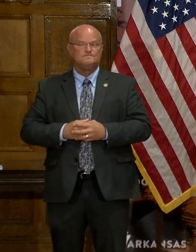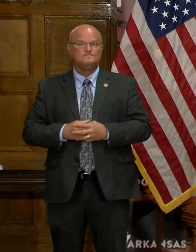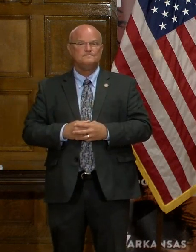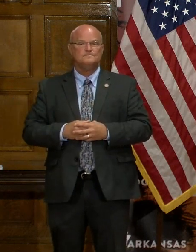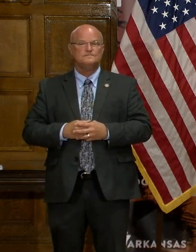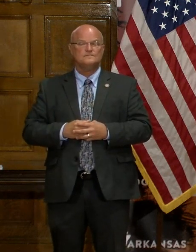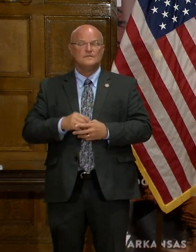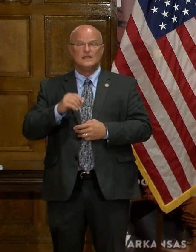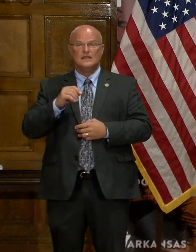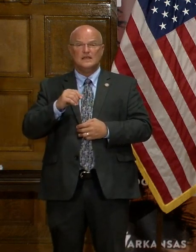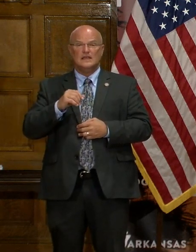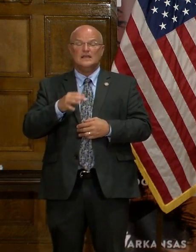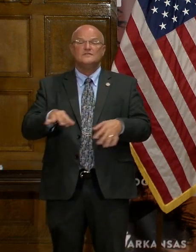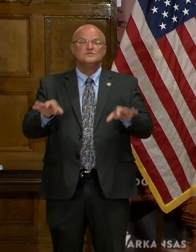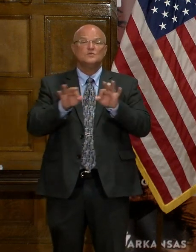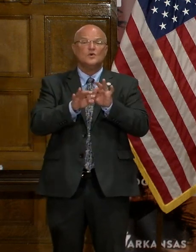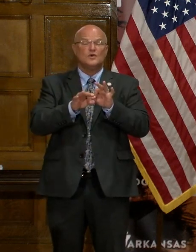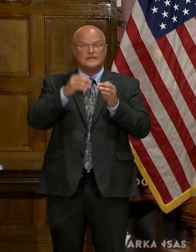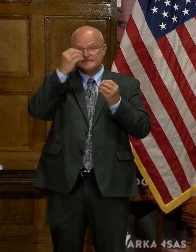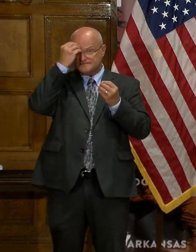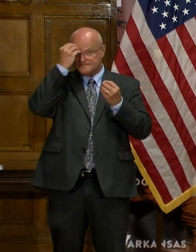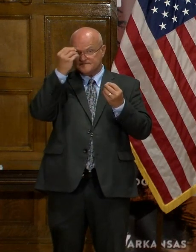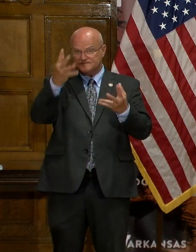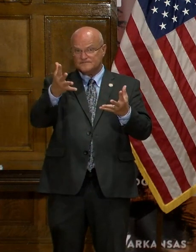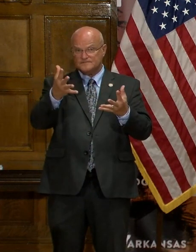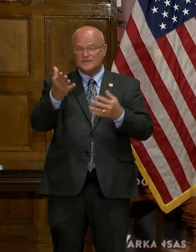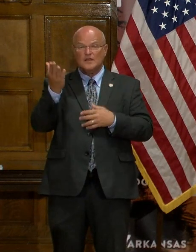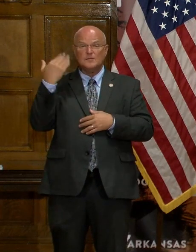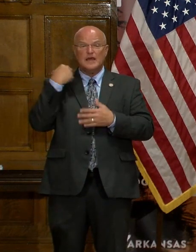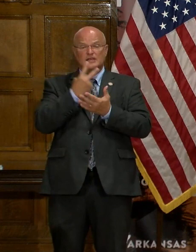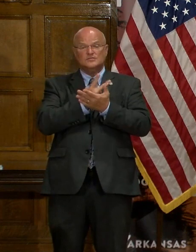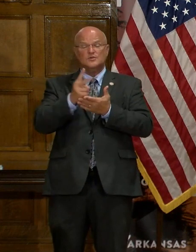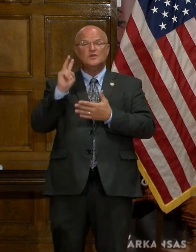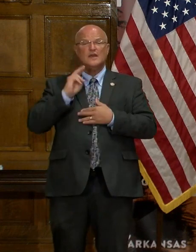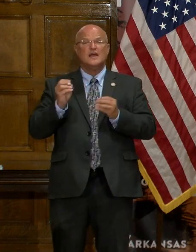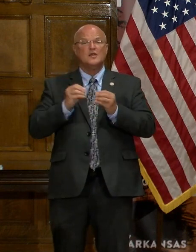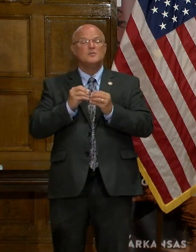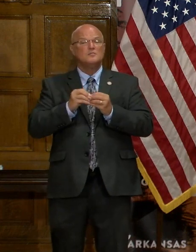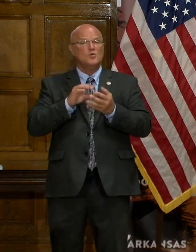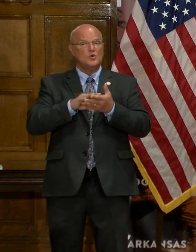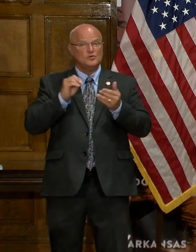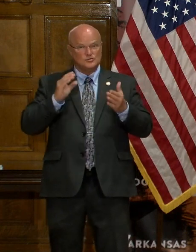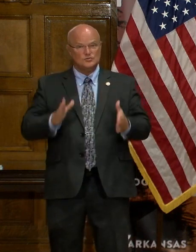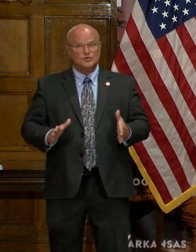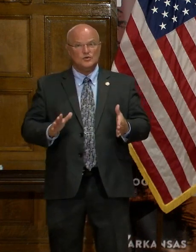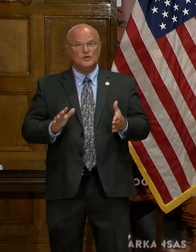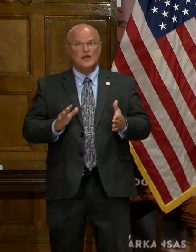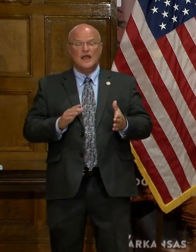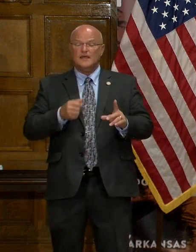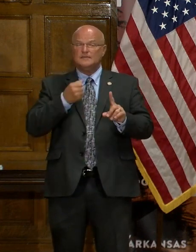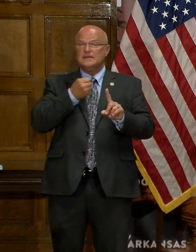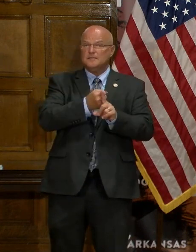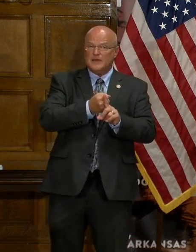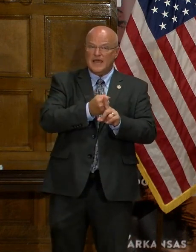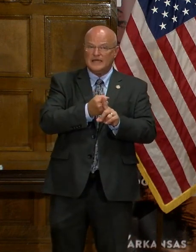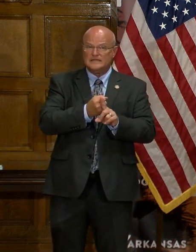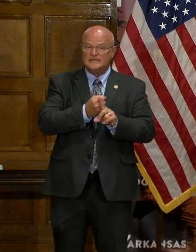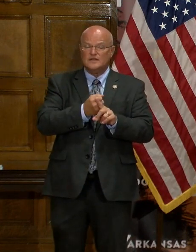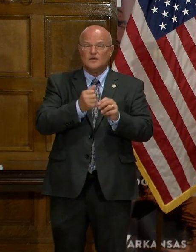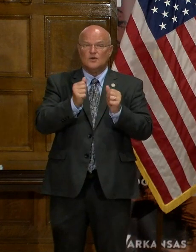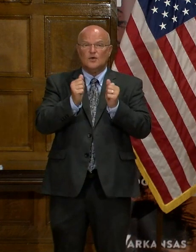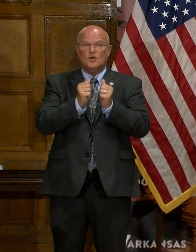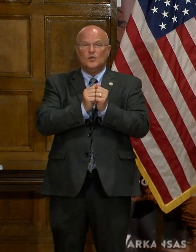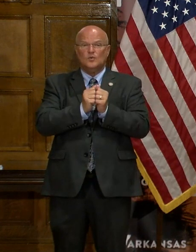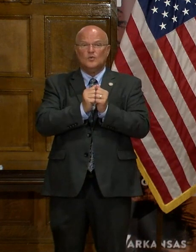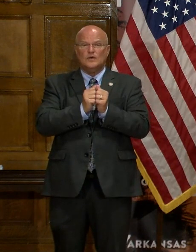And it's worthy to point out that over the last two weeks, we've had more students that have been impacted with